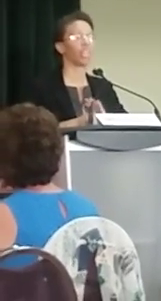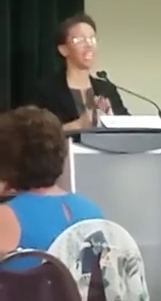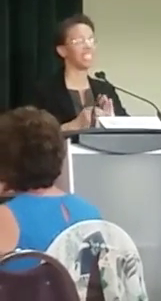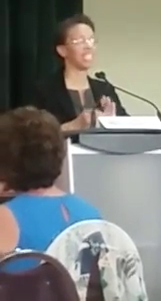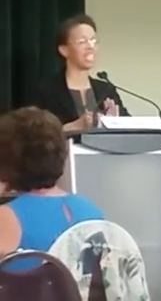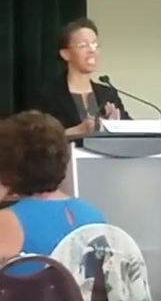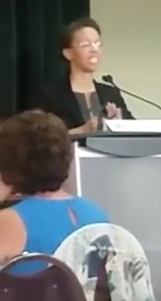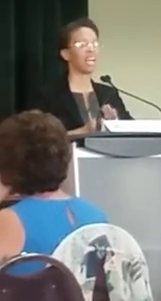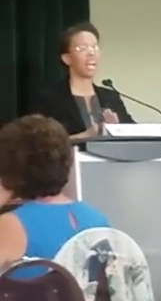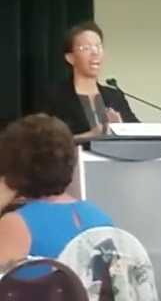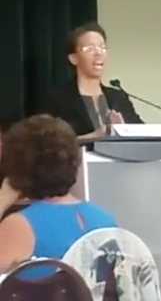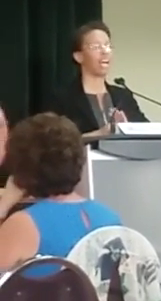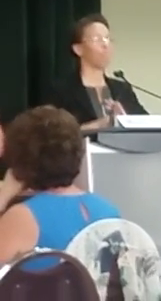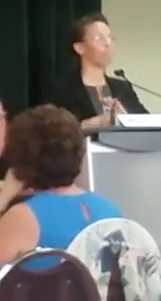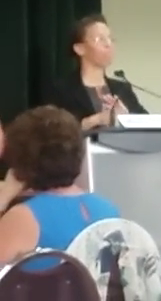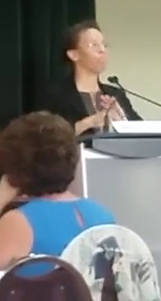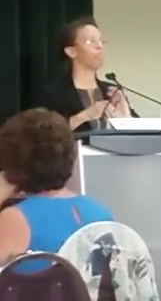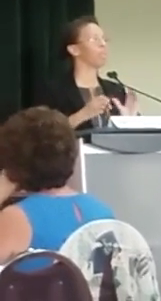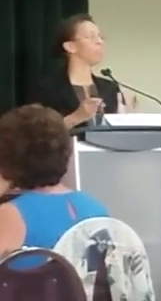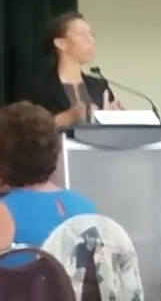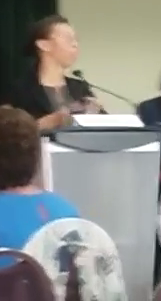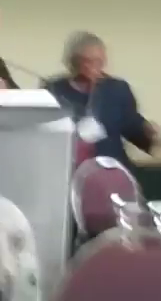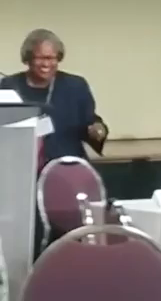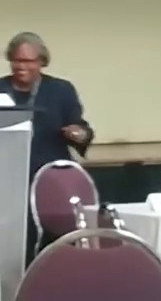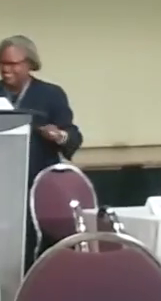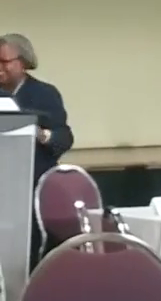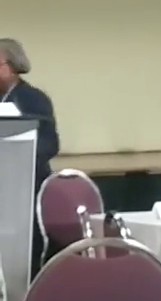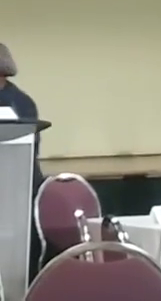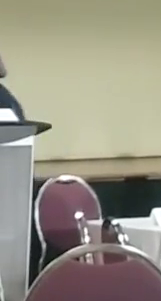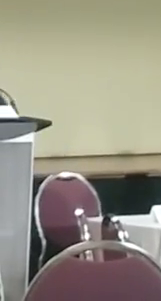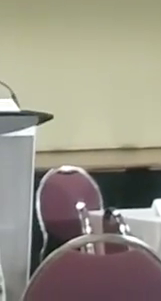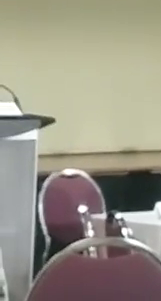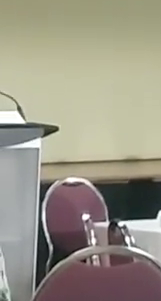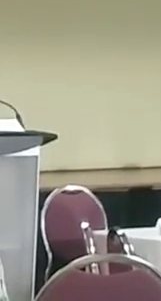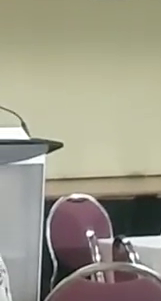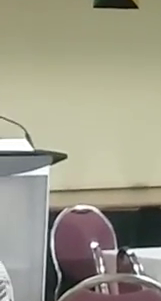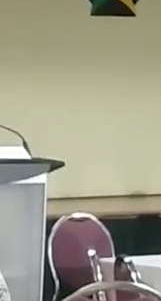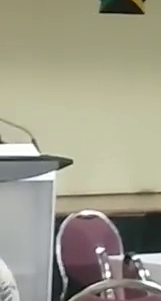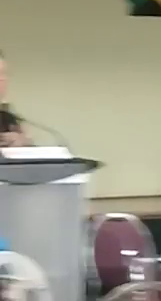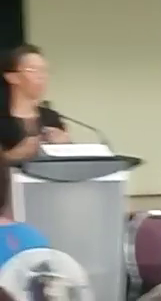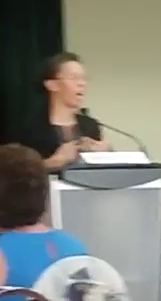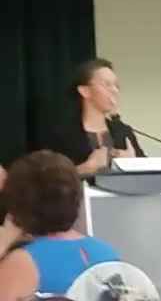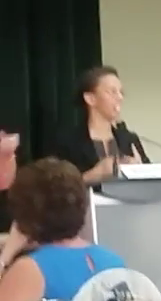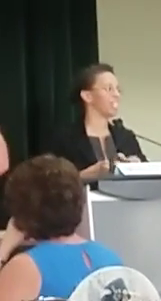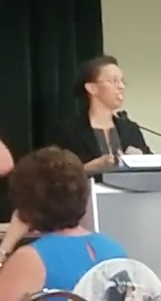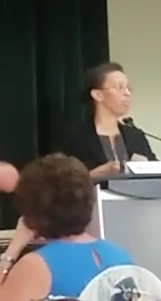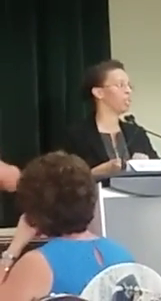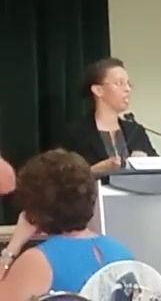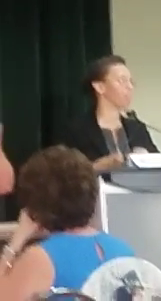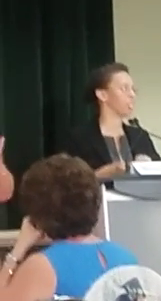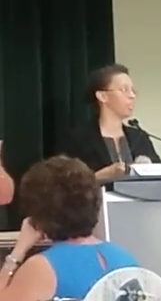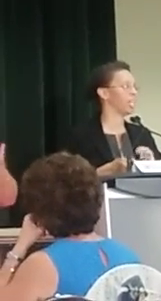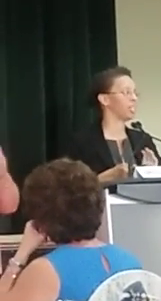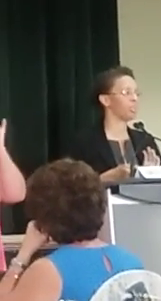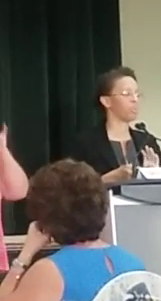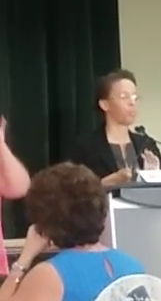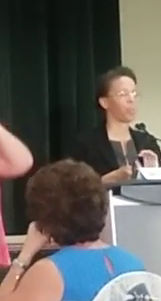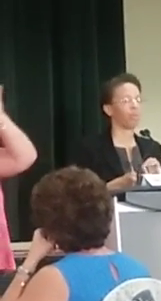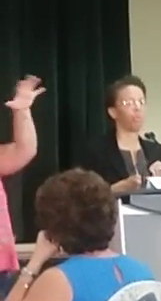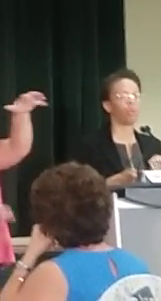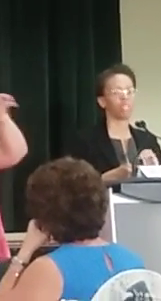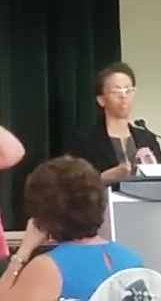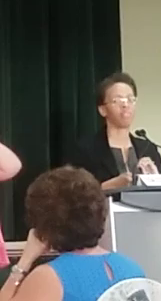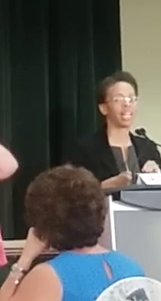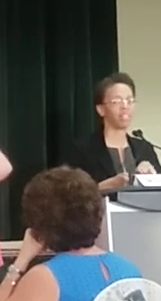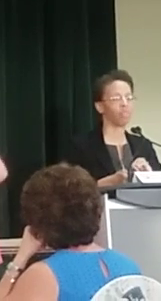concerns, your ideas. Bring forth all of it, because that's how we'll have a chance to really make sure that this